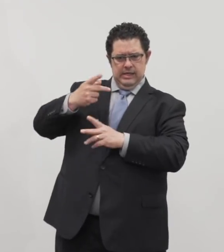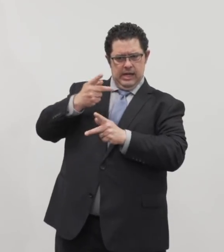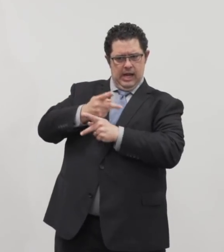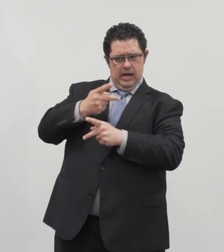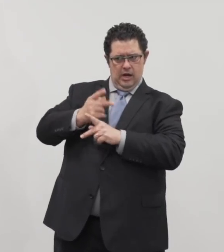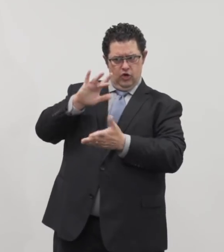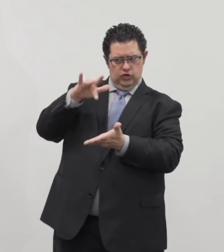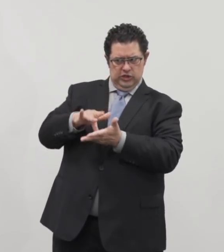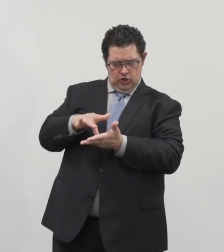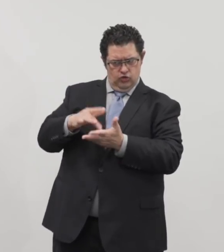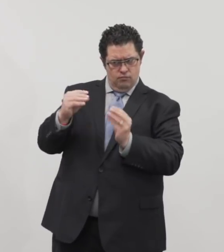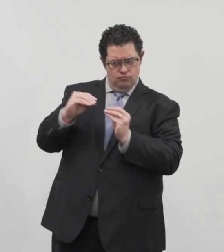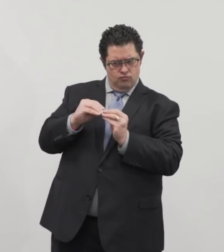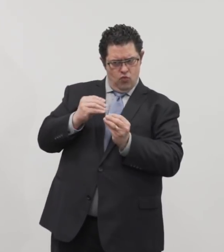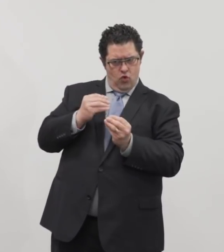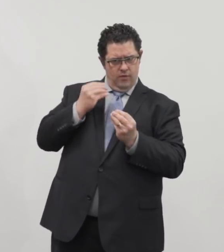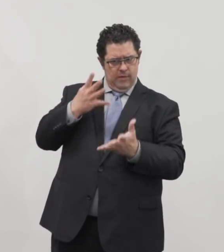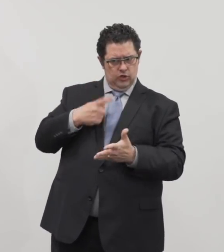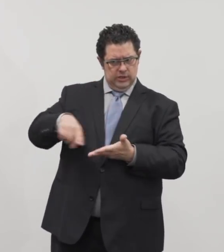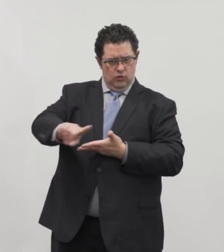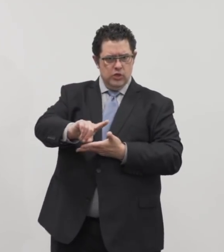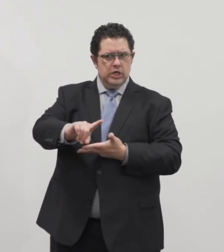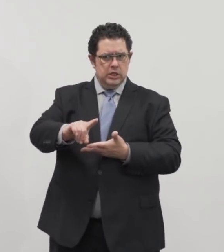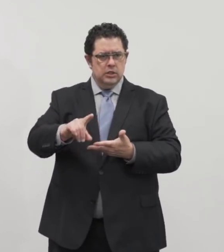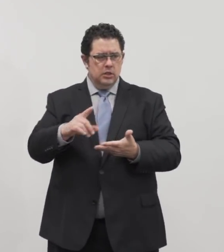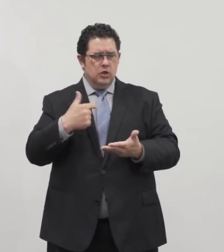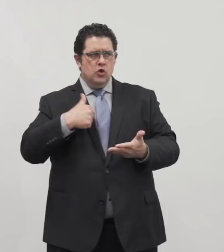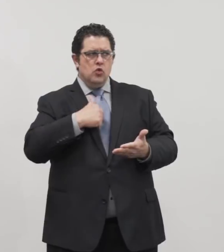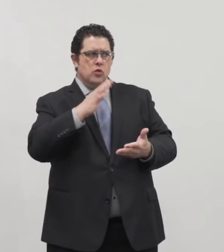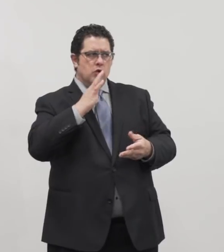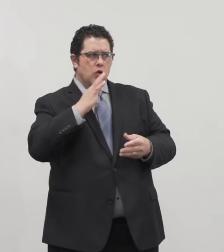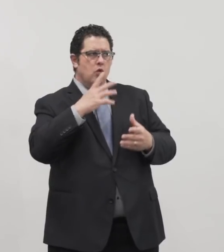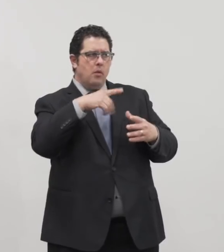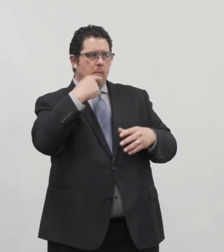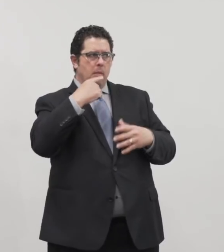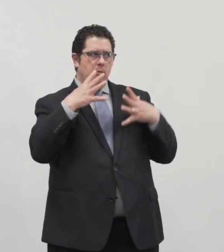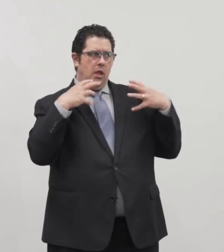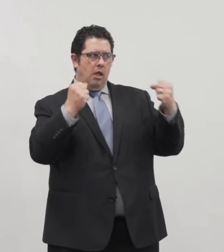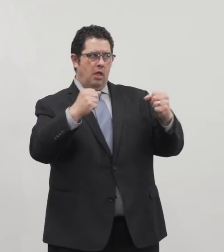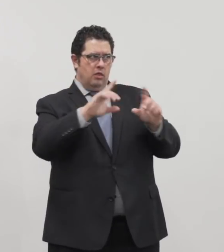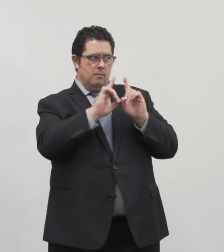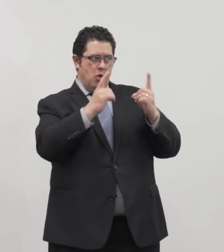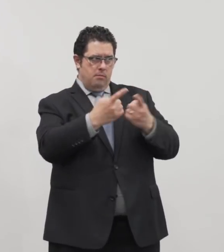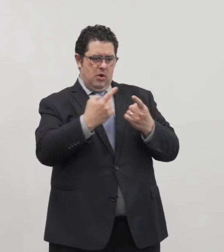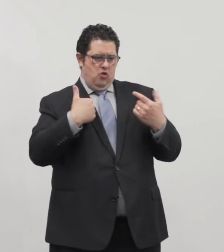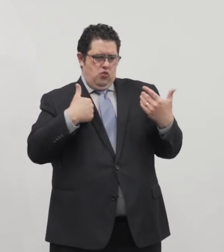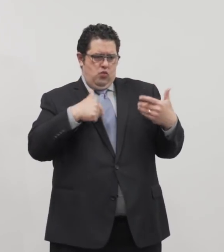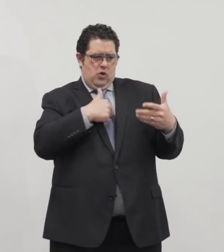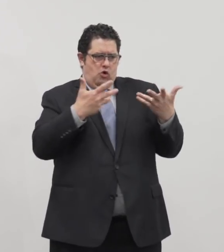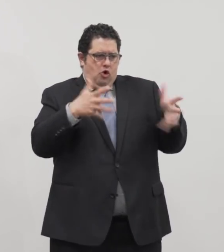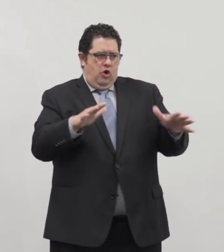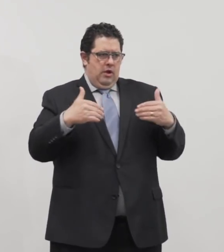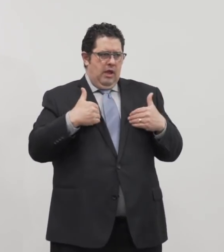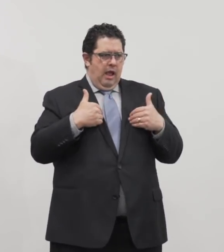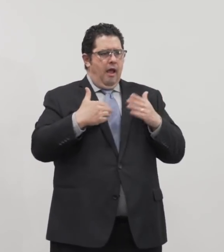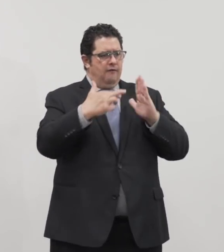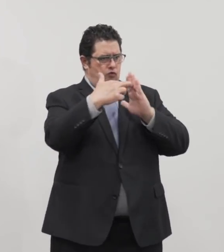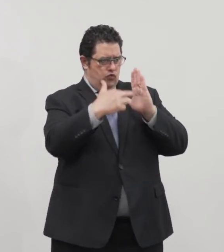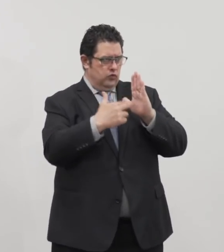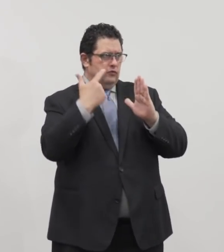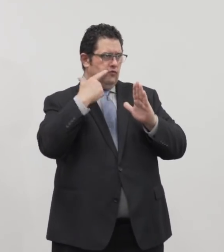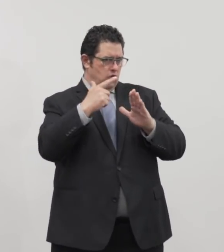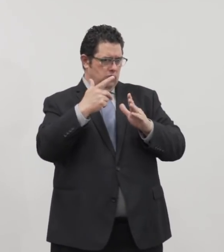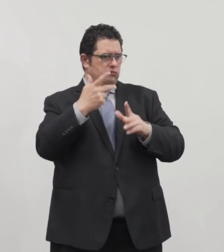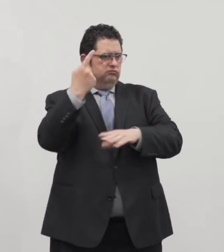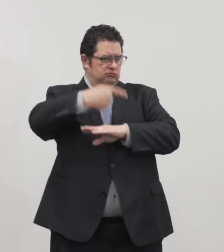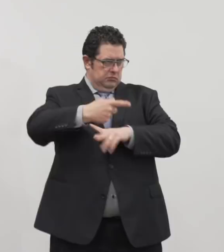or something like We'll have more guidance on that. We're talking to our public health department. We already have guidance on daycare centers that we've published. And we